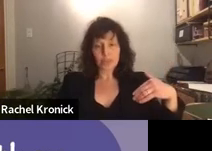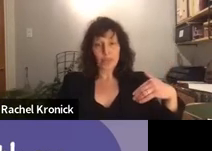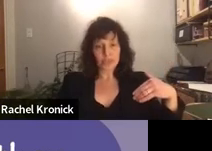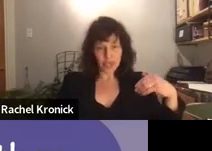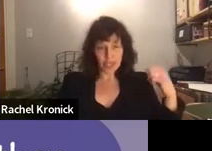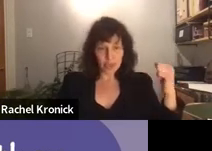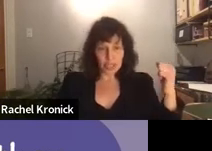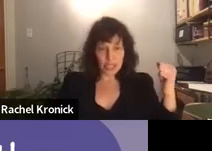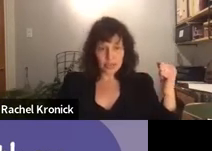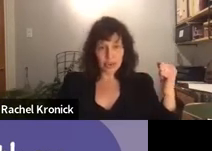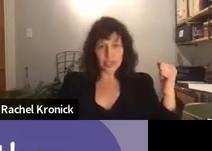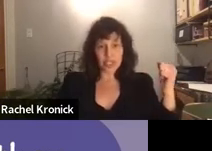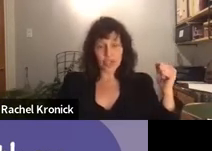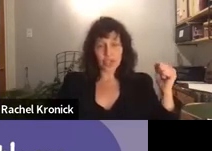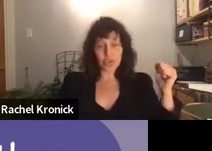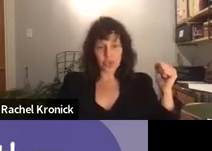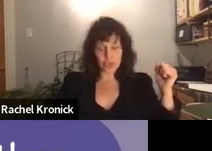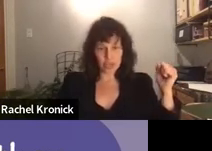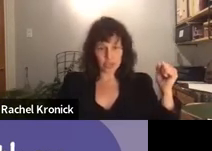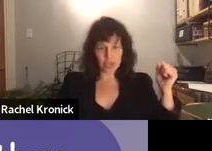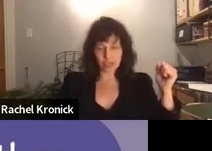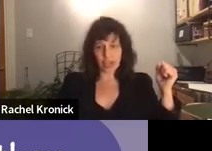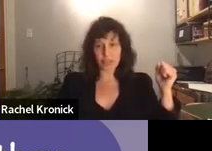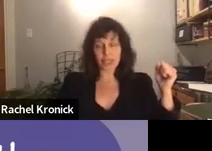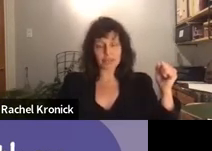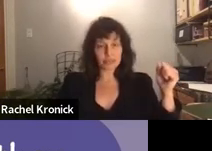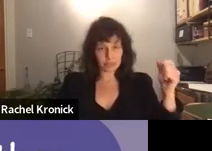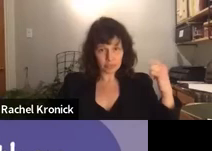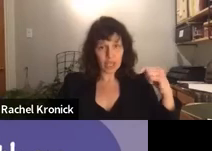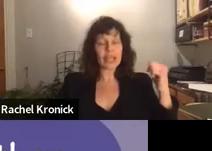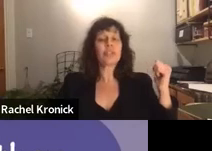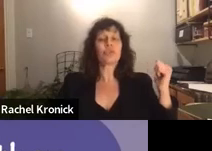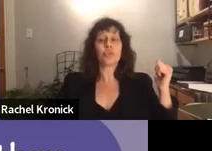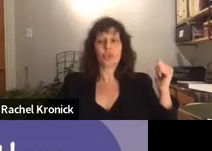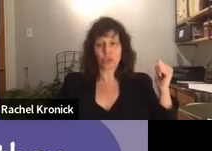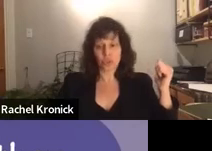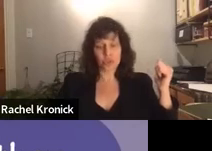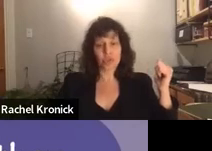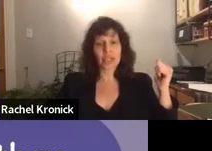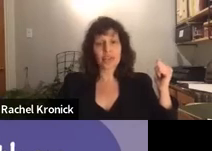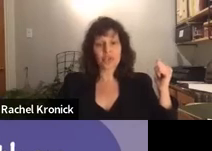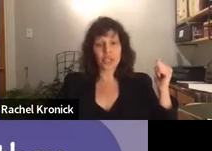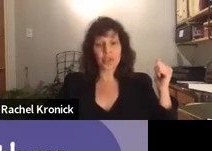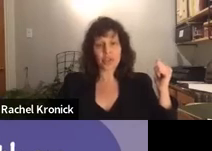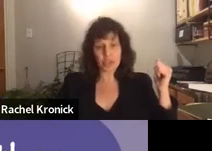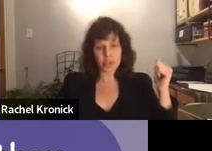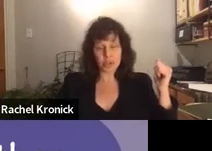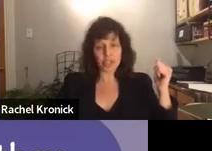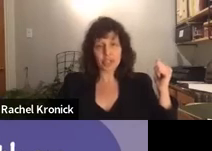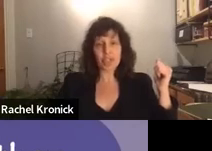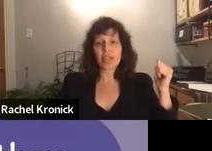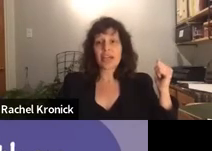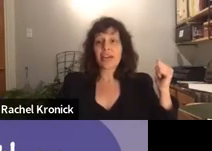the mom was finally released from detention and reunited with her family, I interviewed her to try and understand her